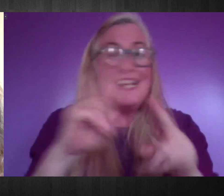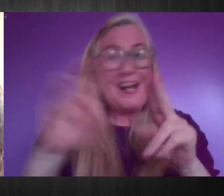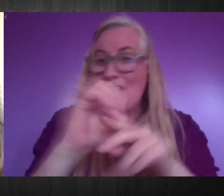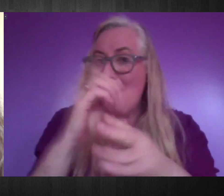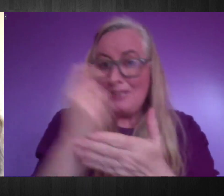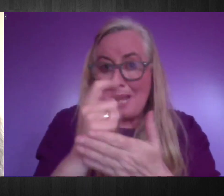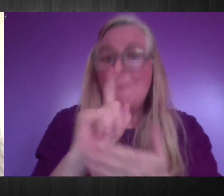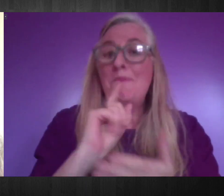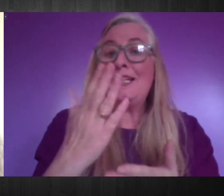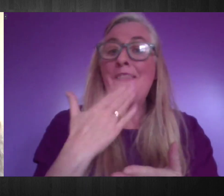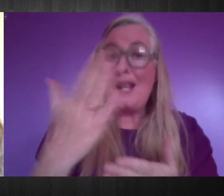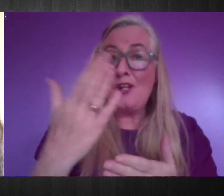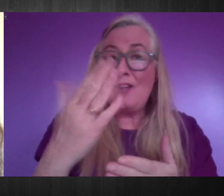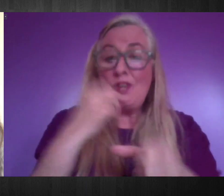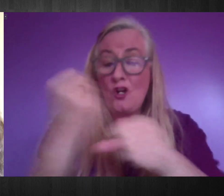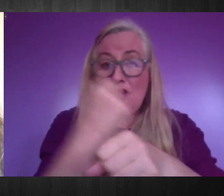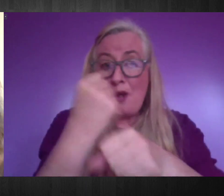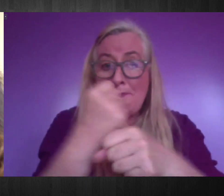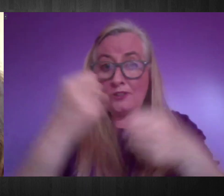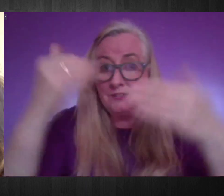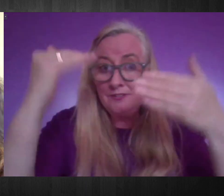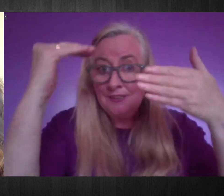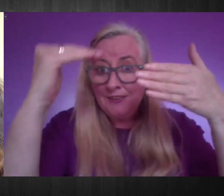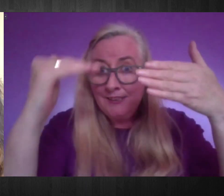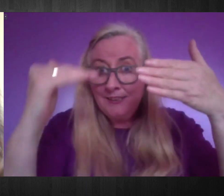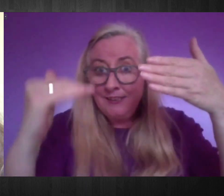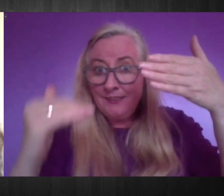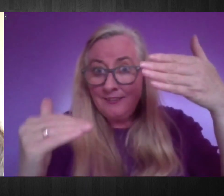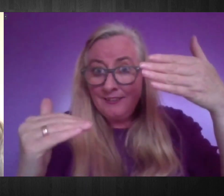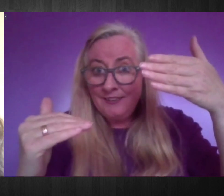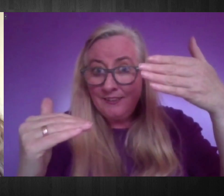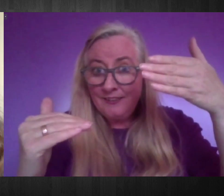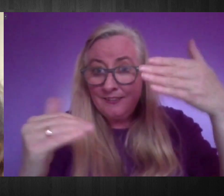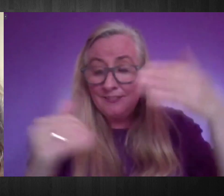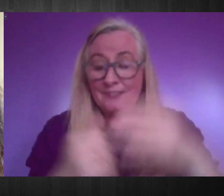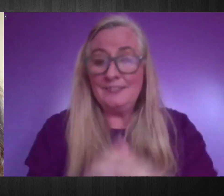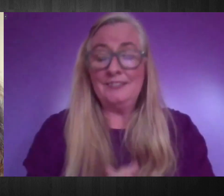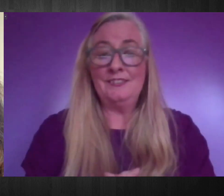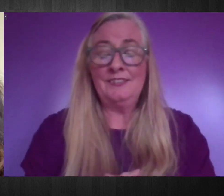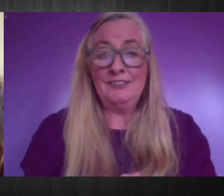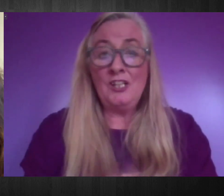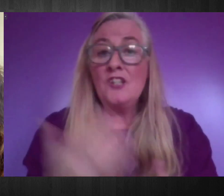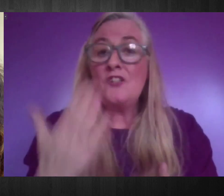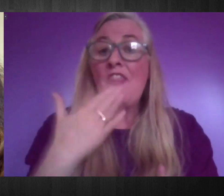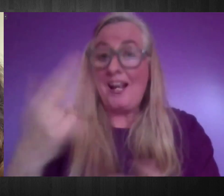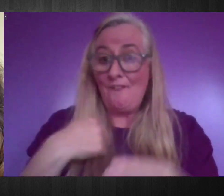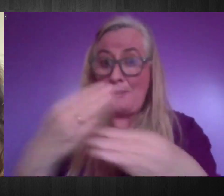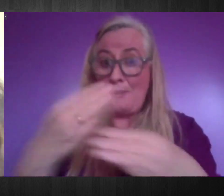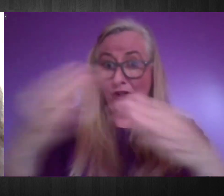those statistics. It's always really difficult to get data, we're always crying out for data. So thank you very much for that.